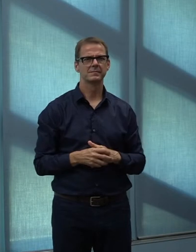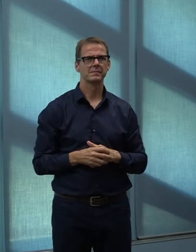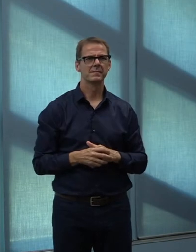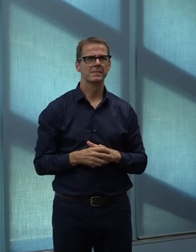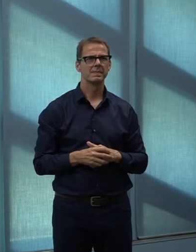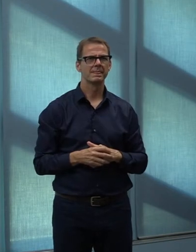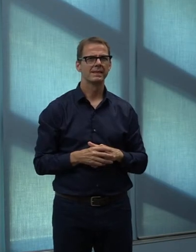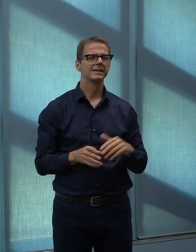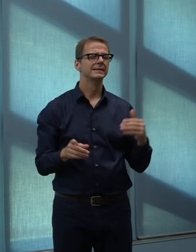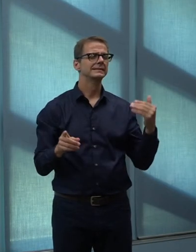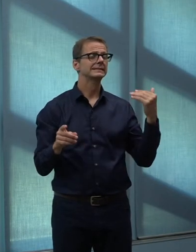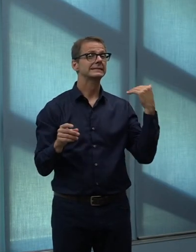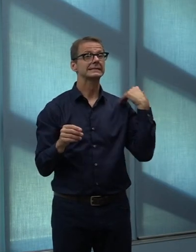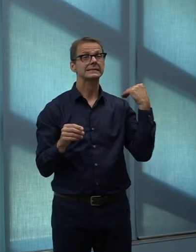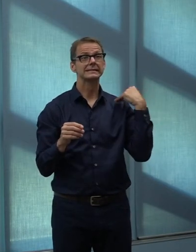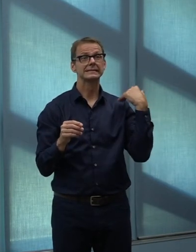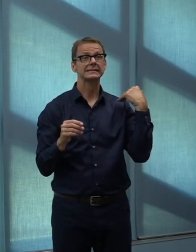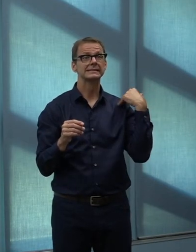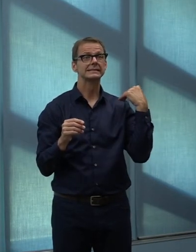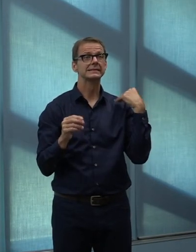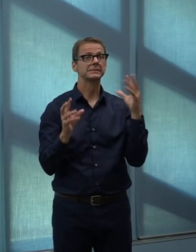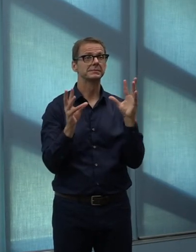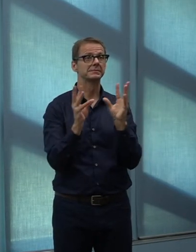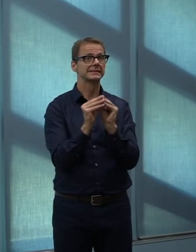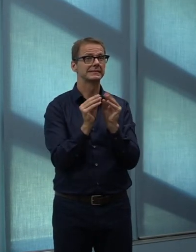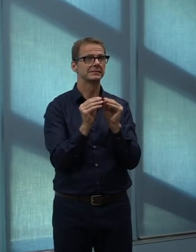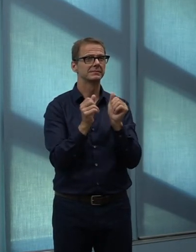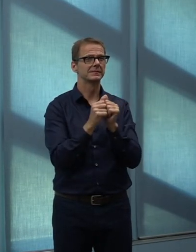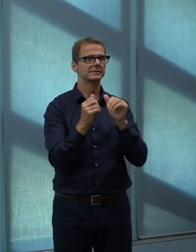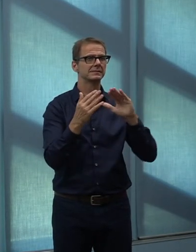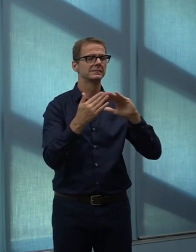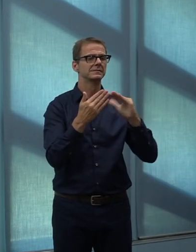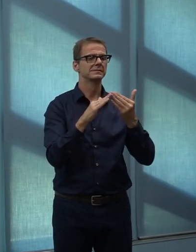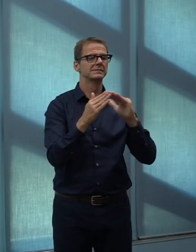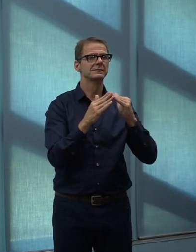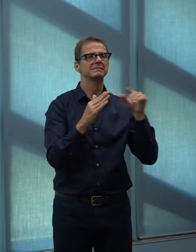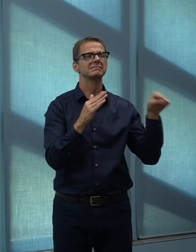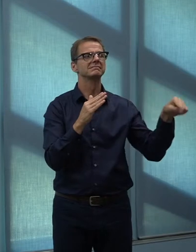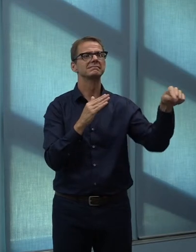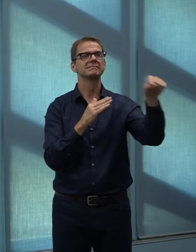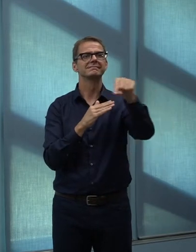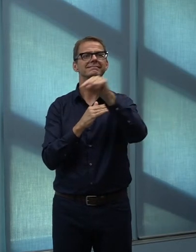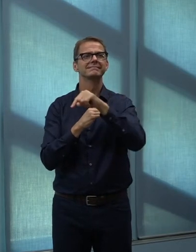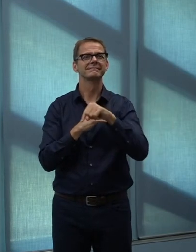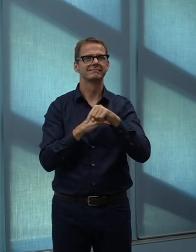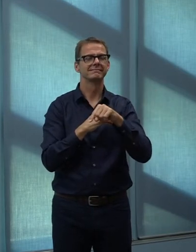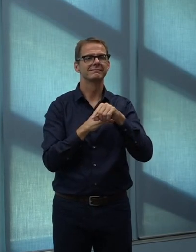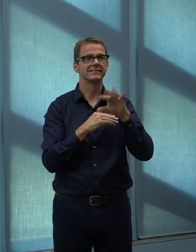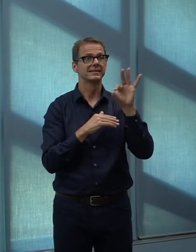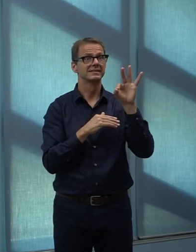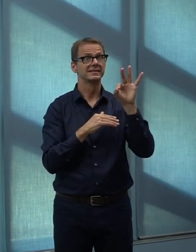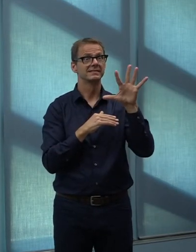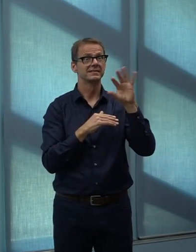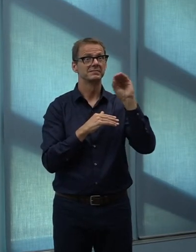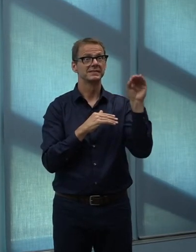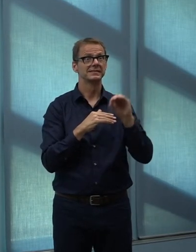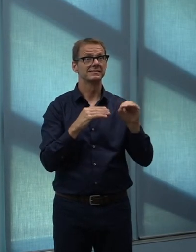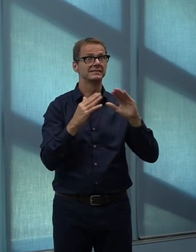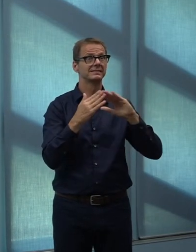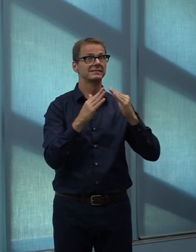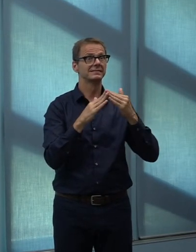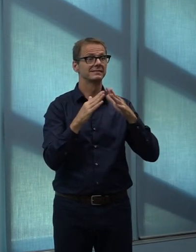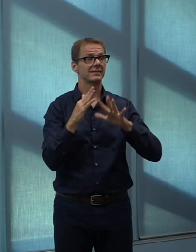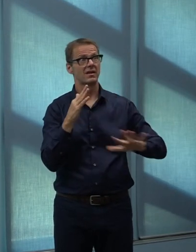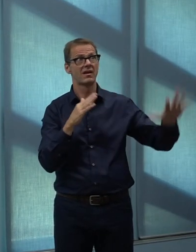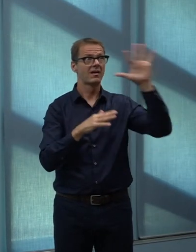95% of the delegates on the call from urban communities large and small across Alberta said we really want to keep our local